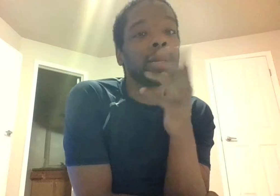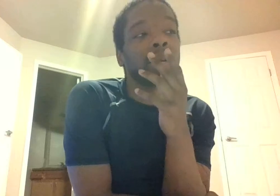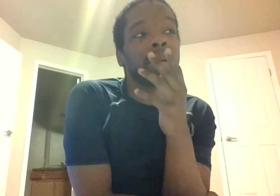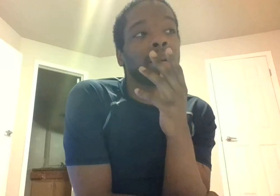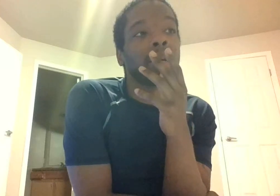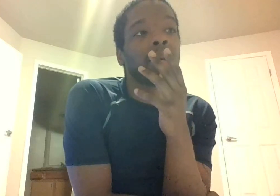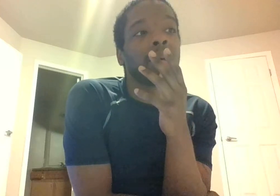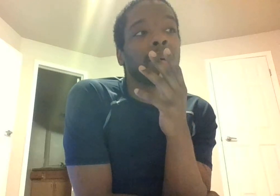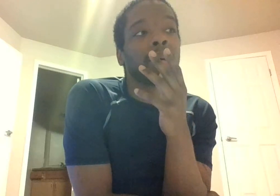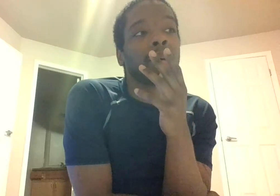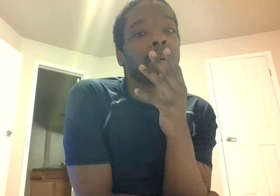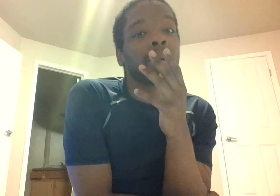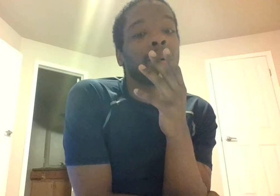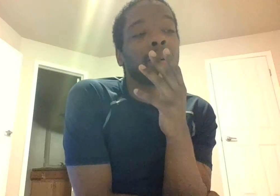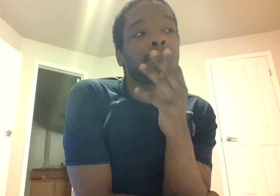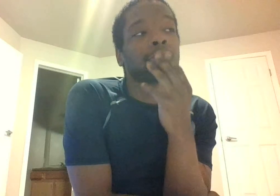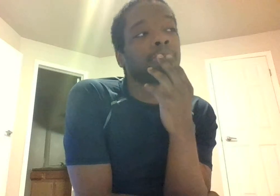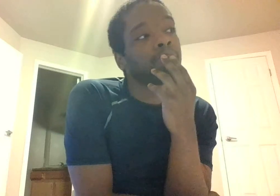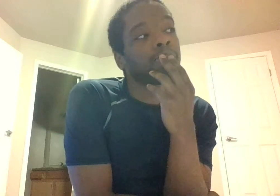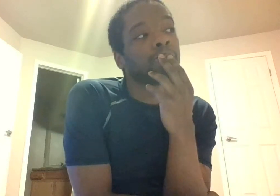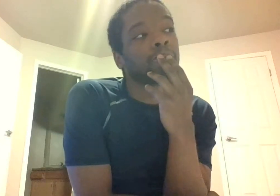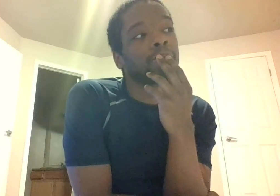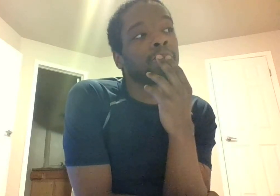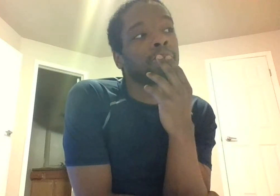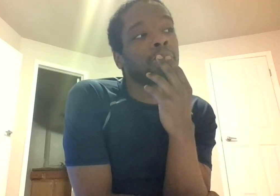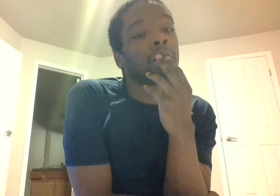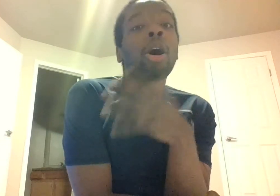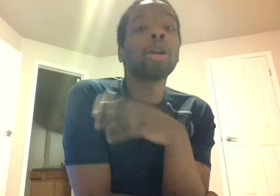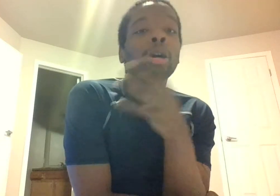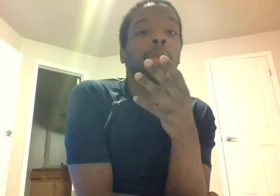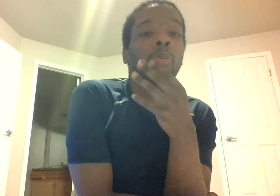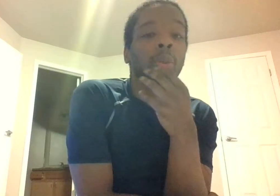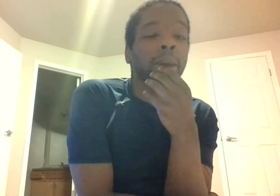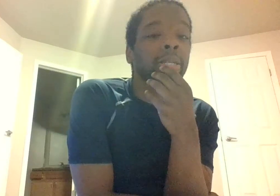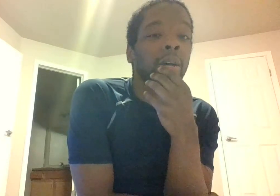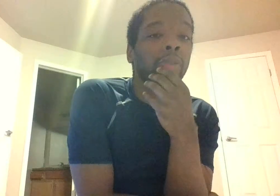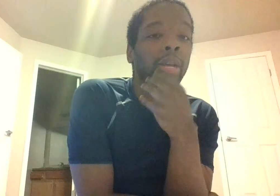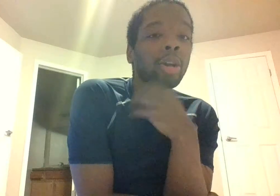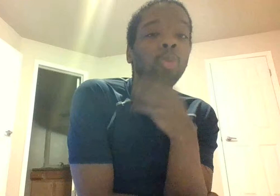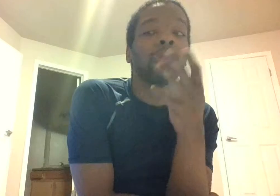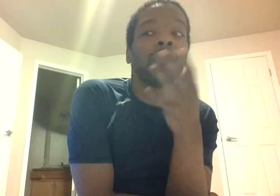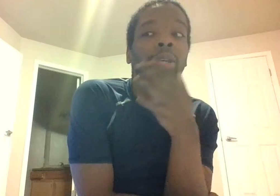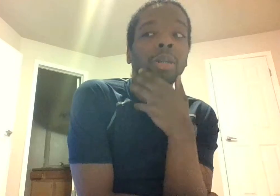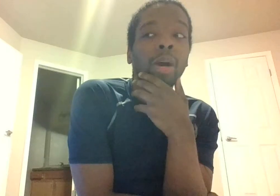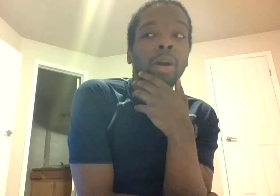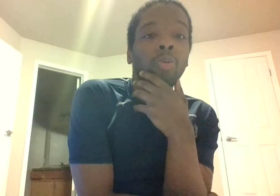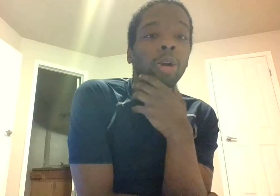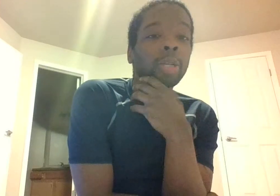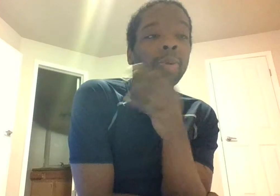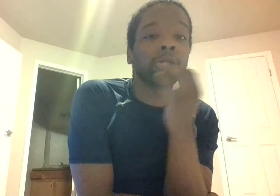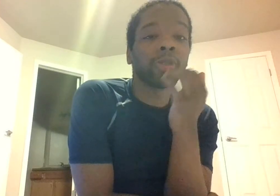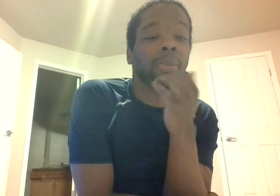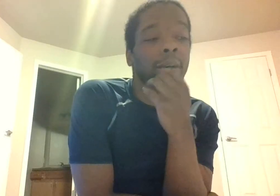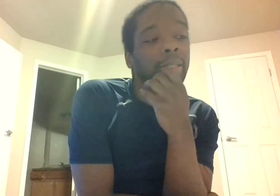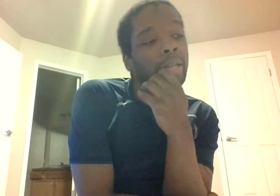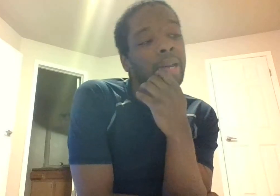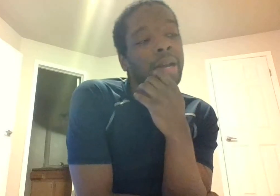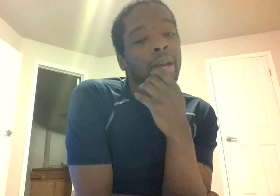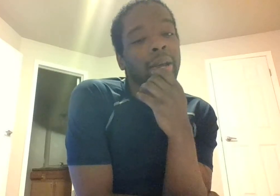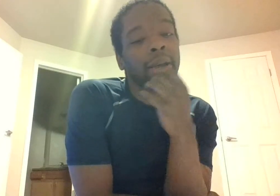caught up with my stuff again I'll refresh on my work experience for the past and